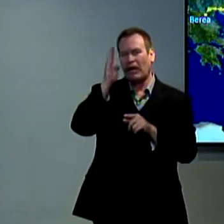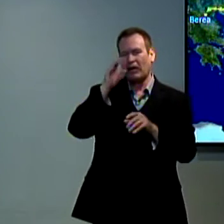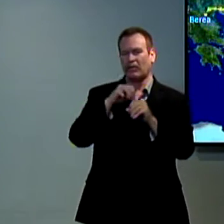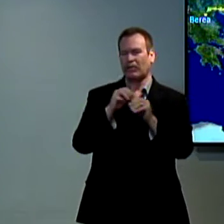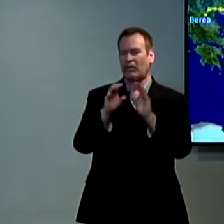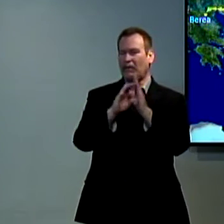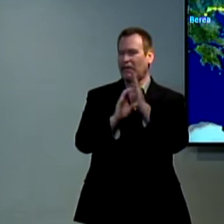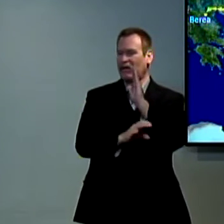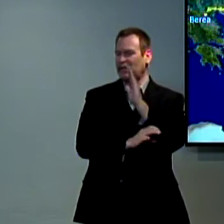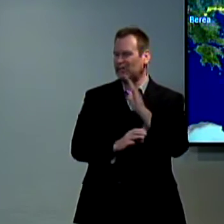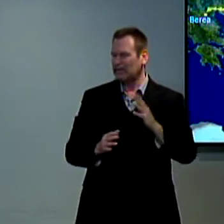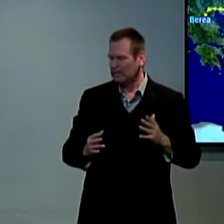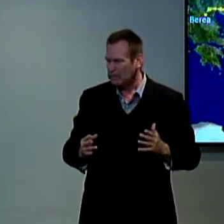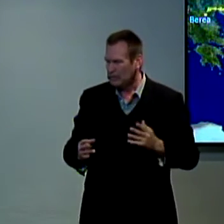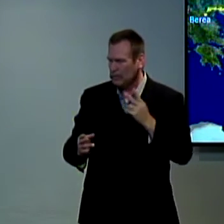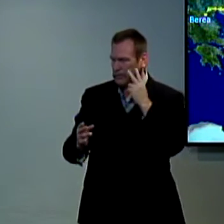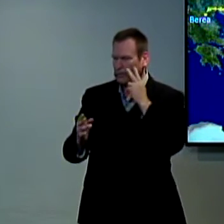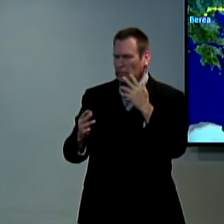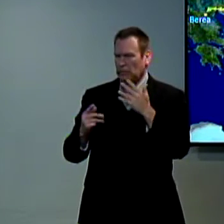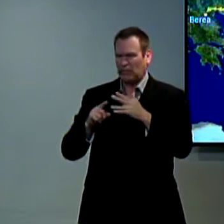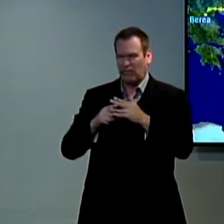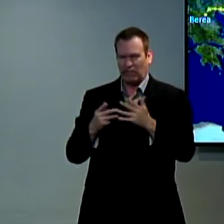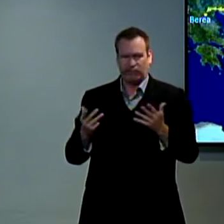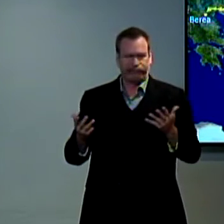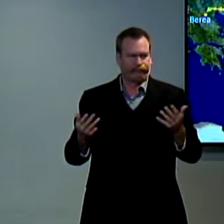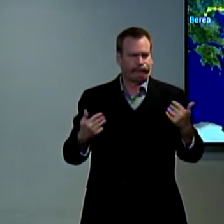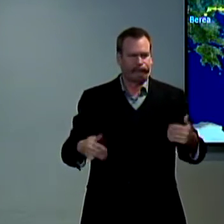so that there's no word of God